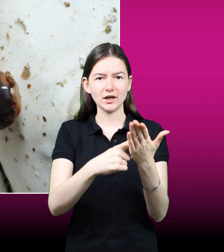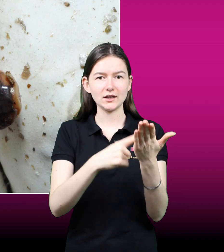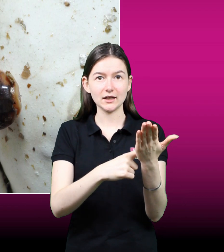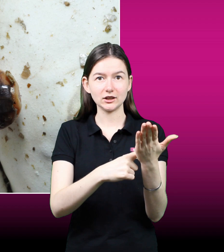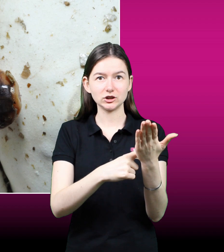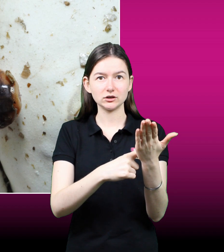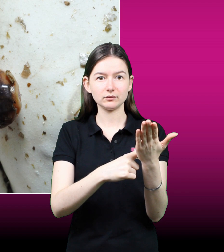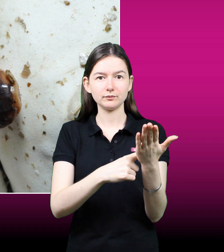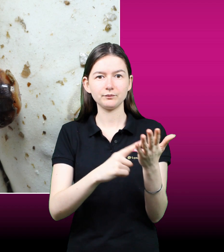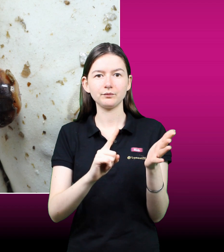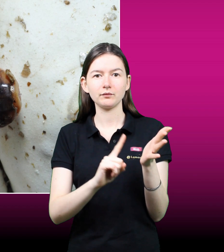alongside the sun.